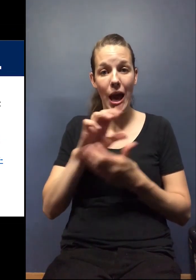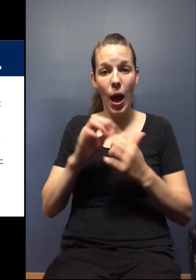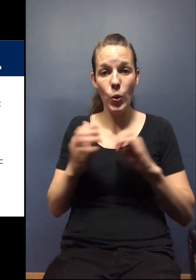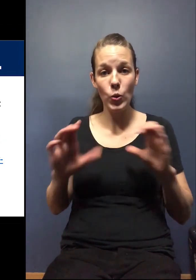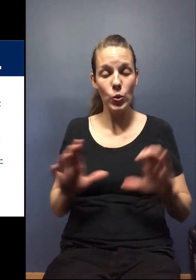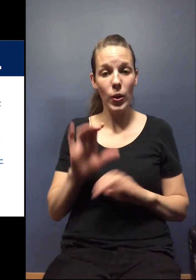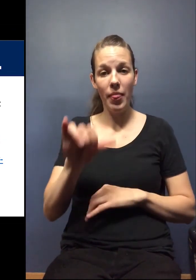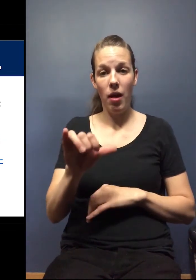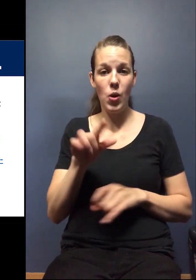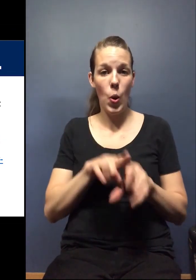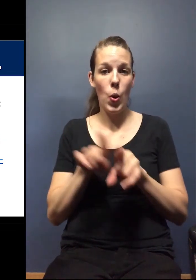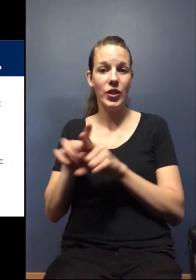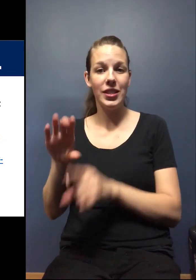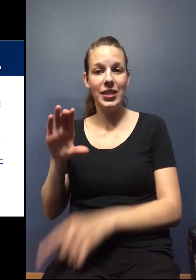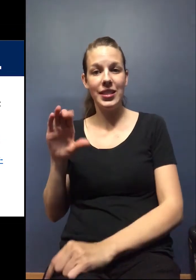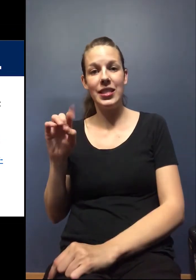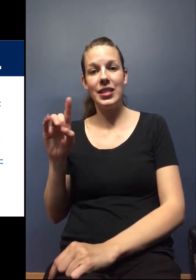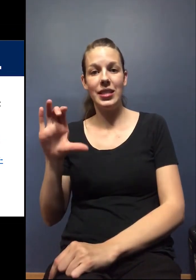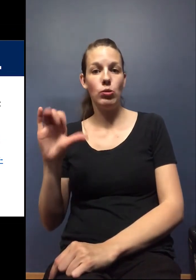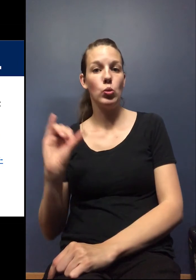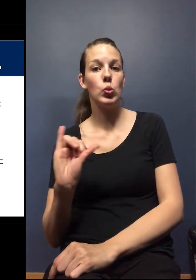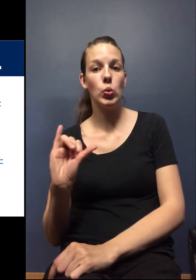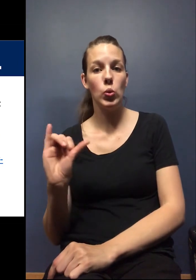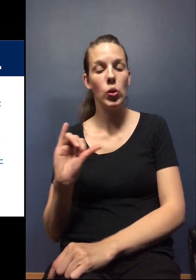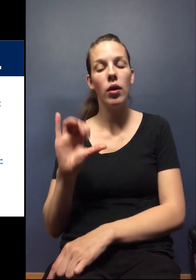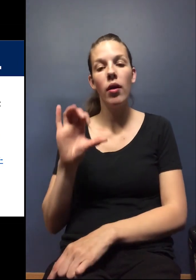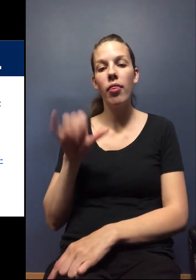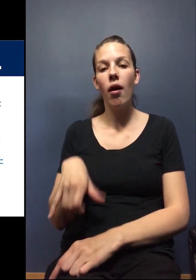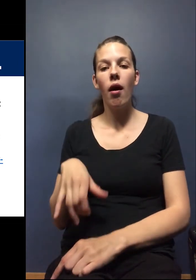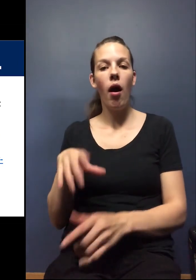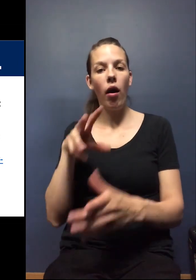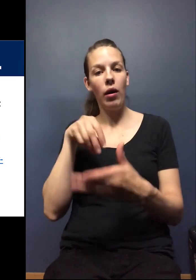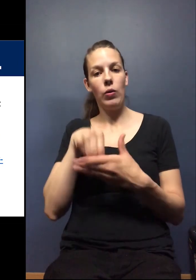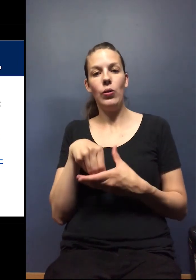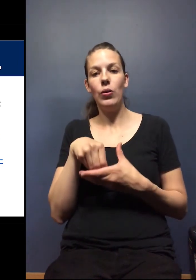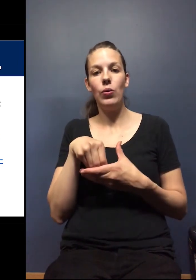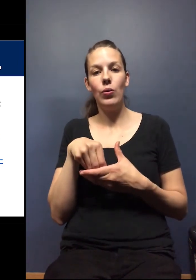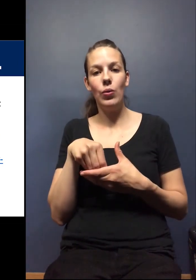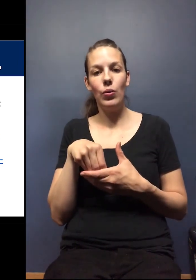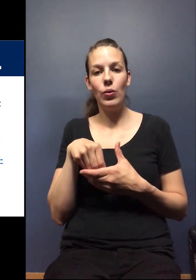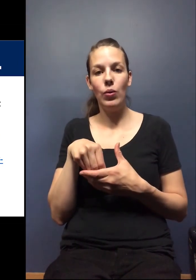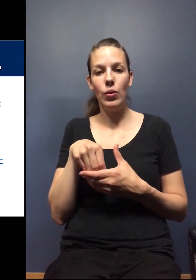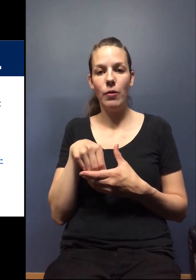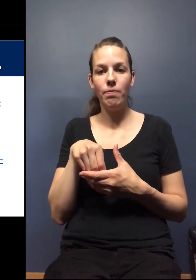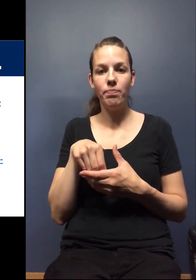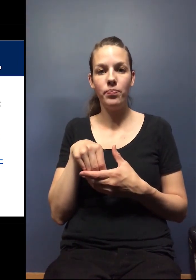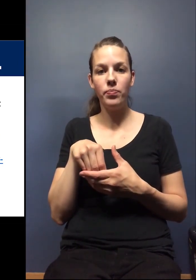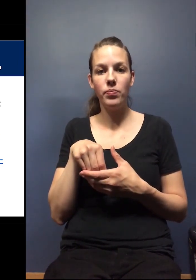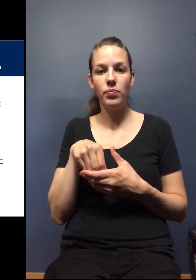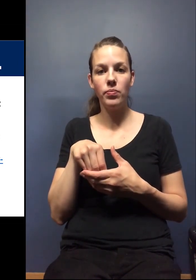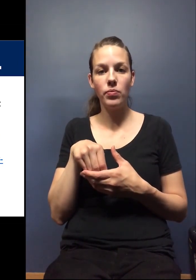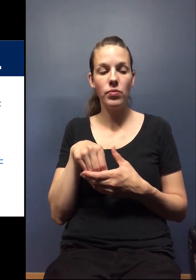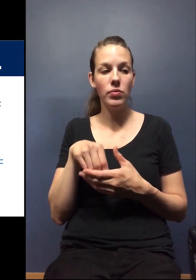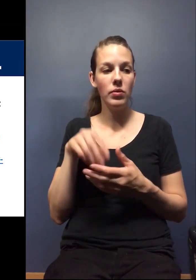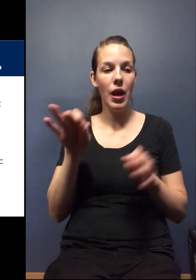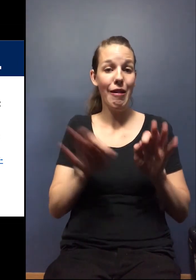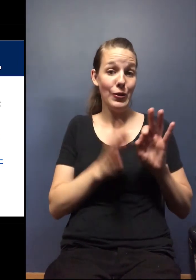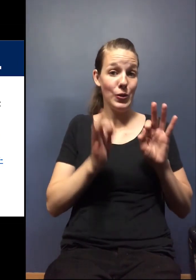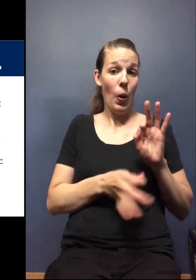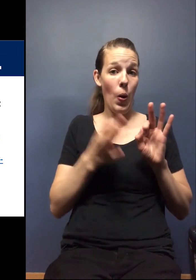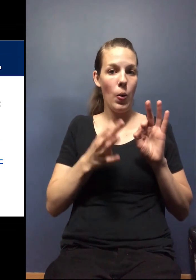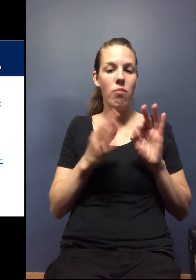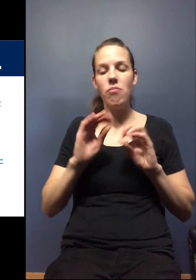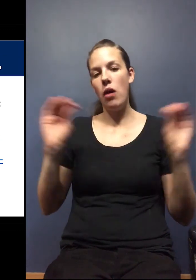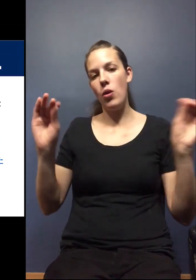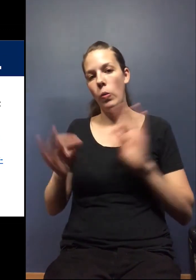how to do that. And also CDC does as well. And those do include, um, include, um, ones that you sew and